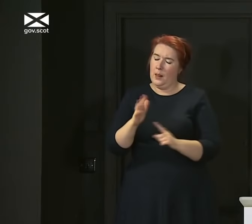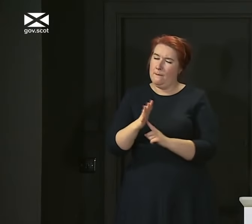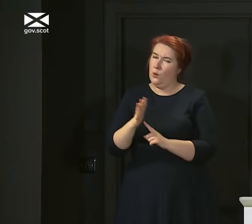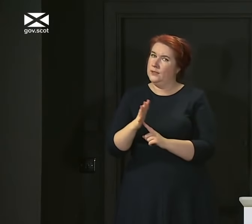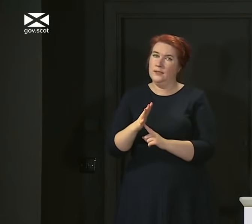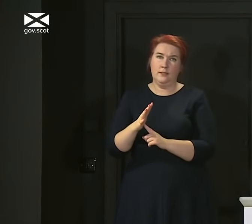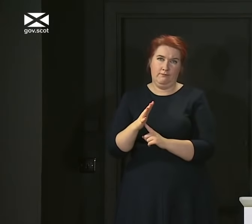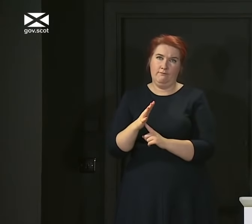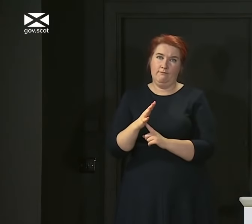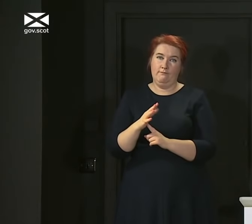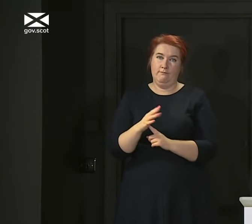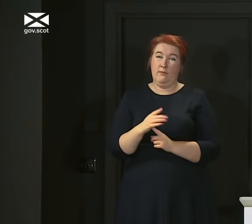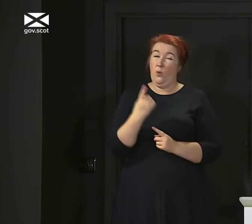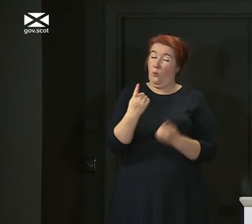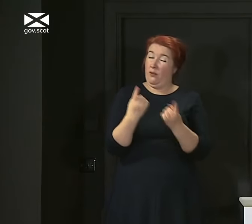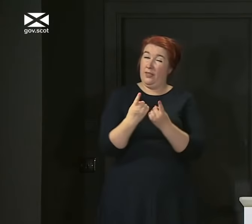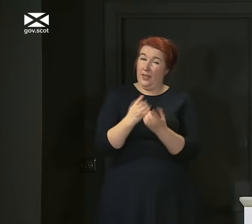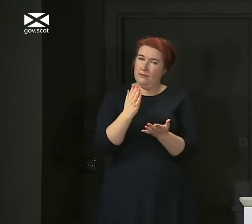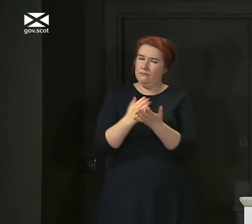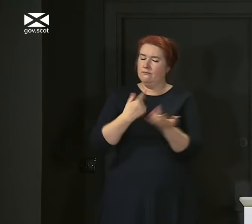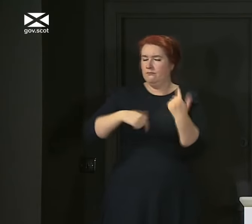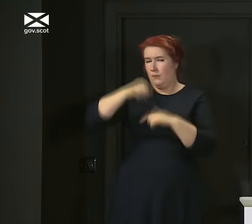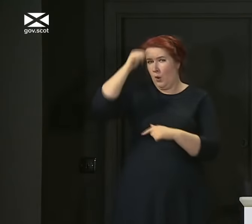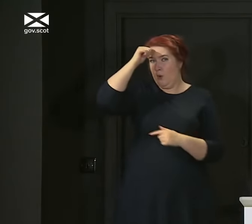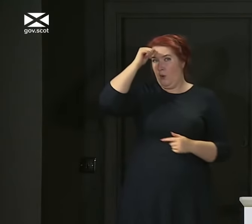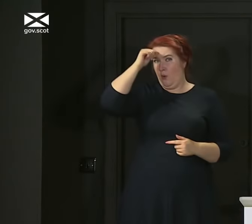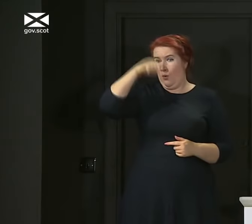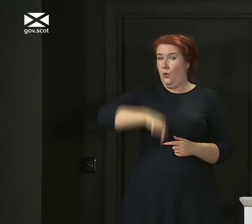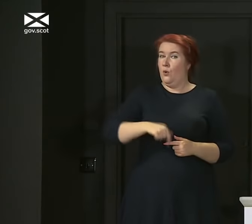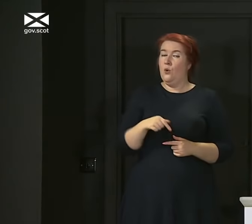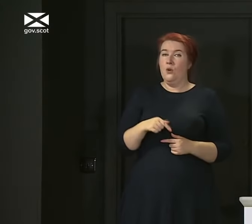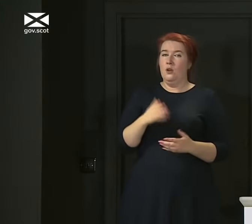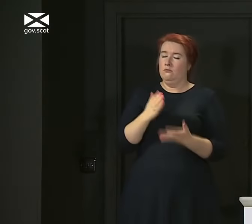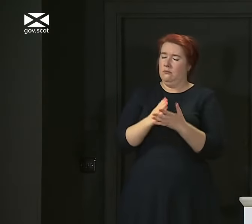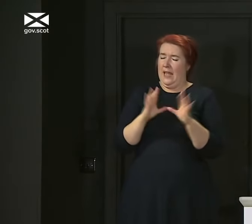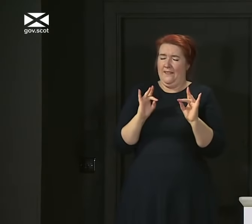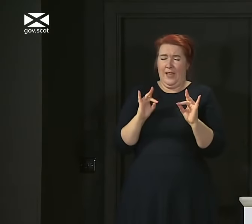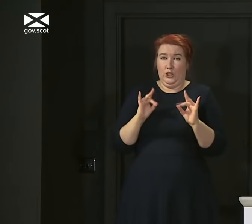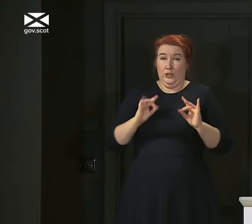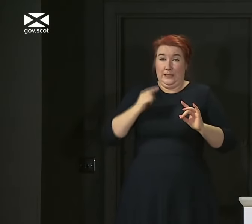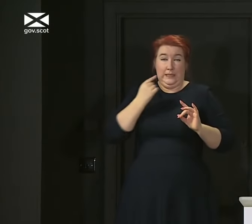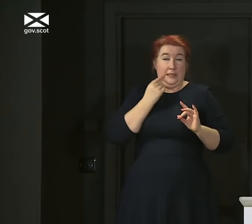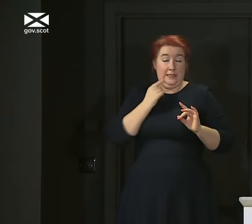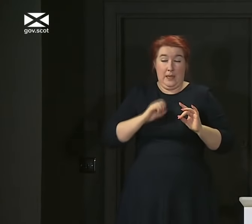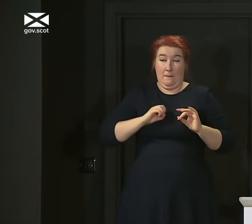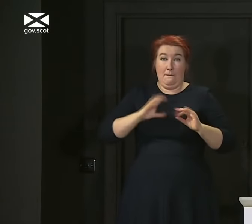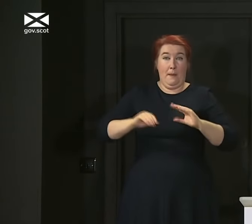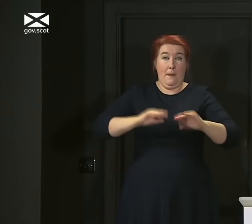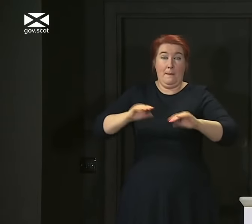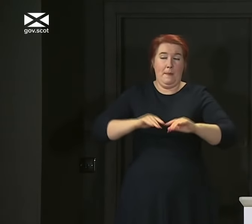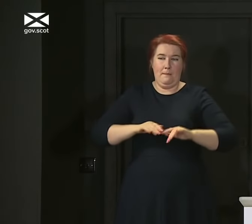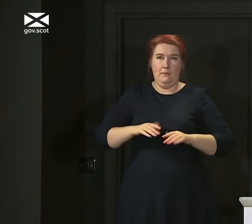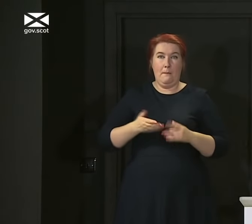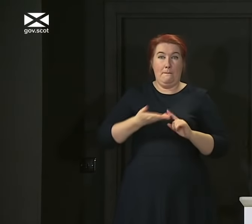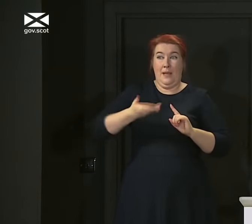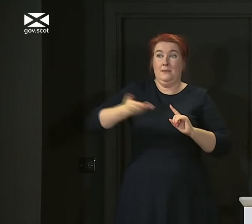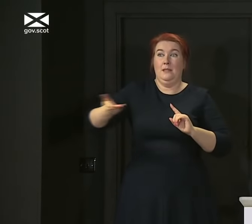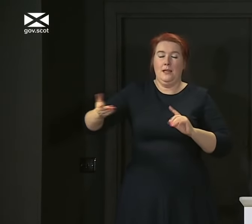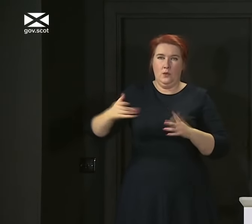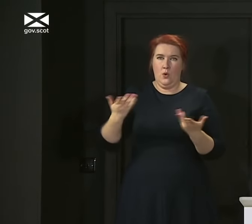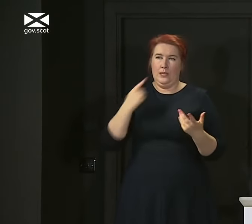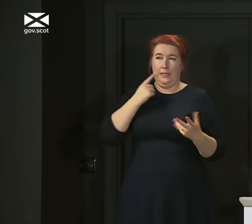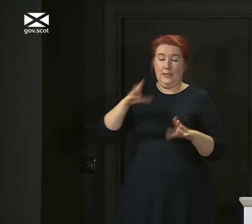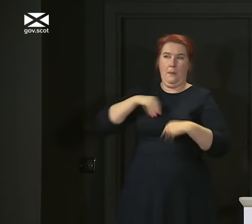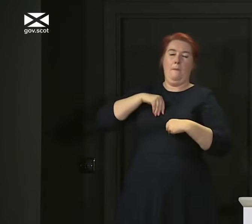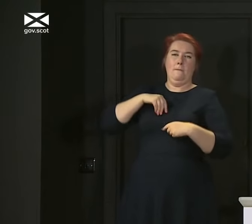one thing we know more than anything about this virus is it is very infectious. And it will jump across these bridges if we build the